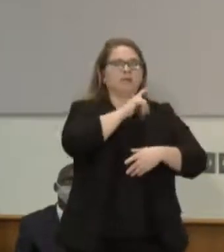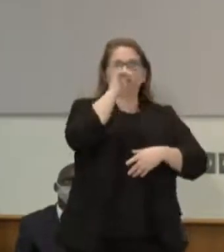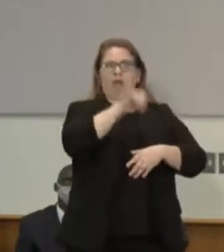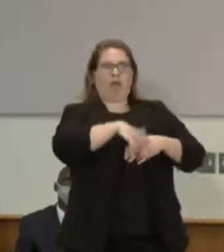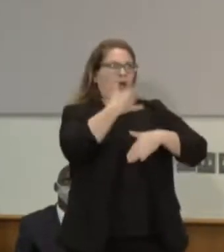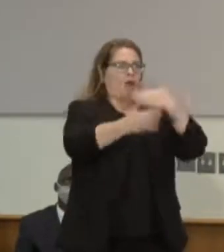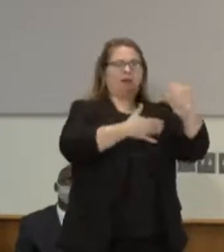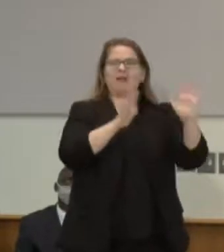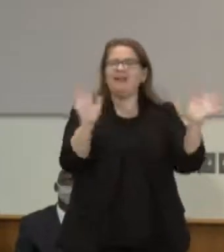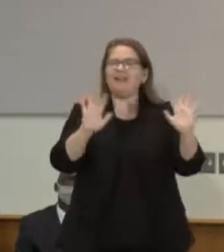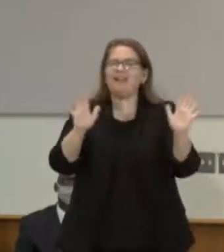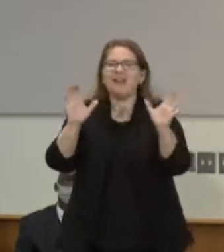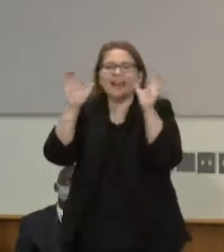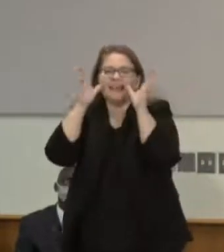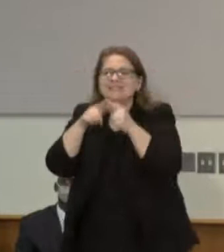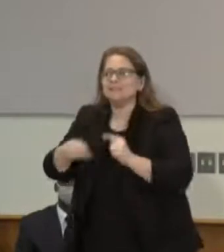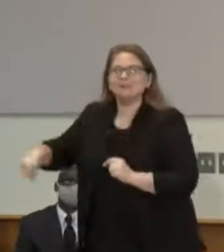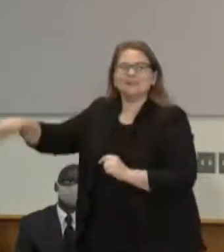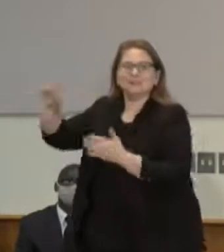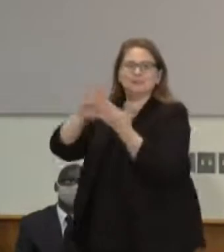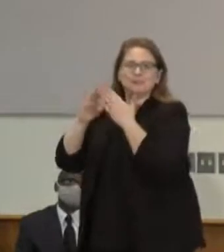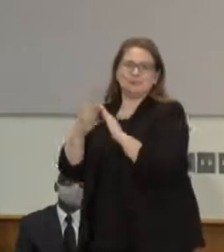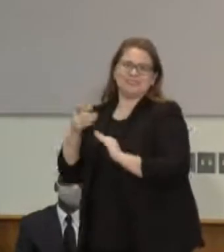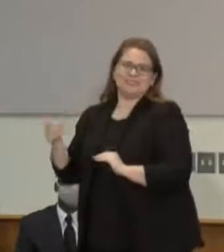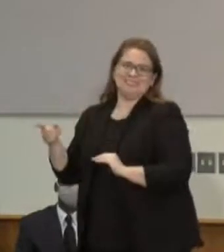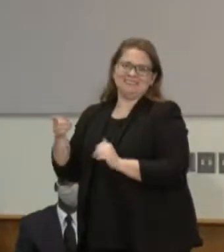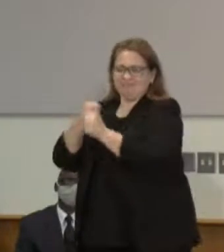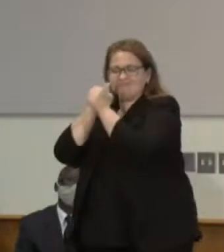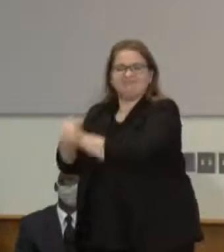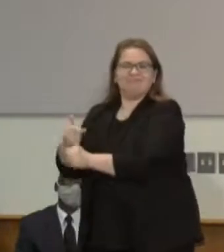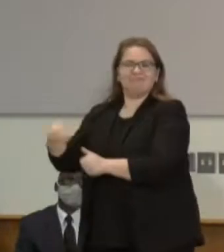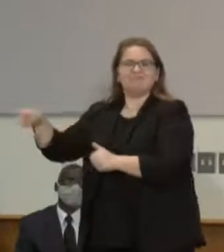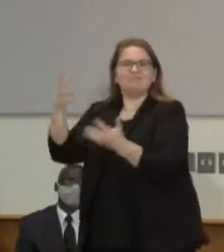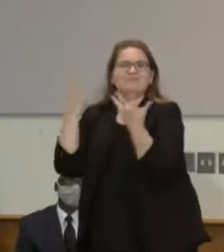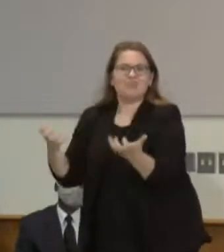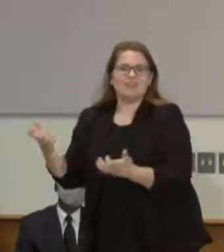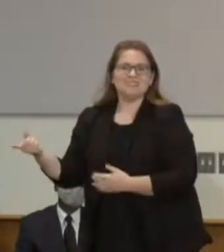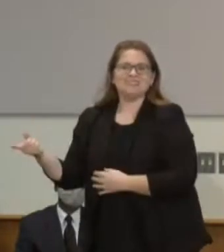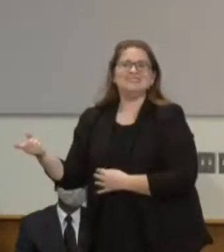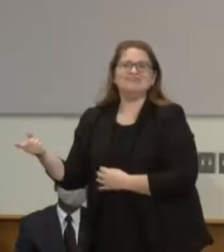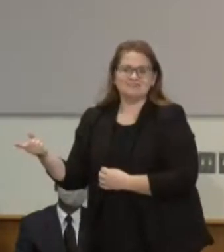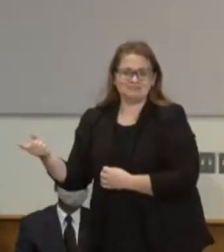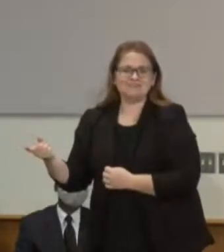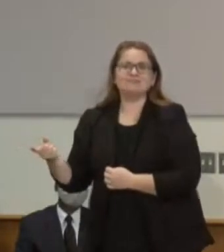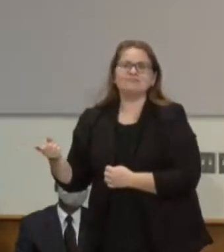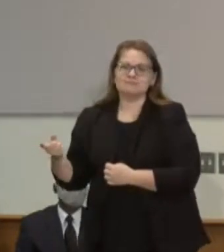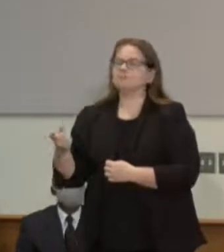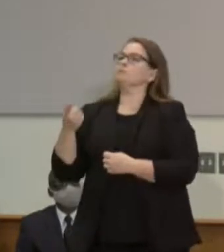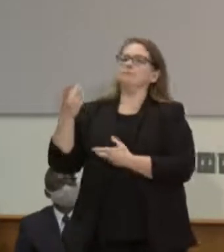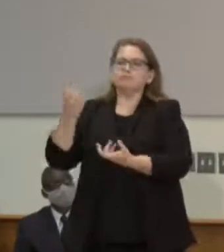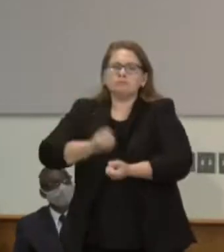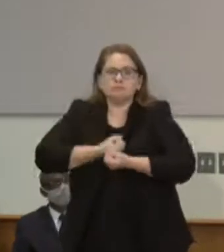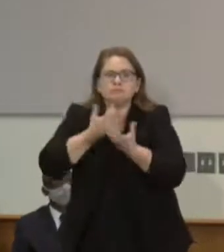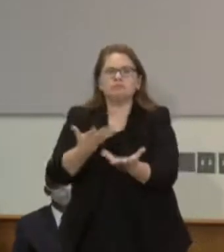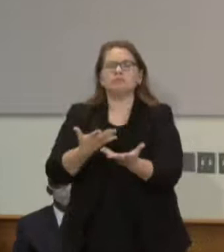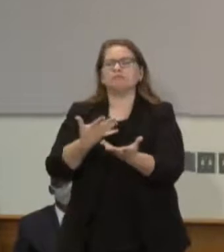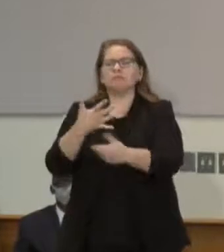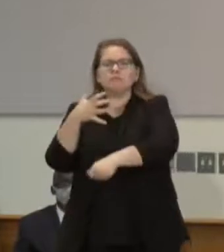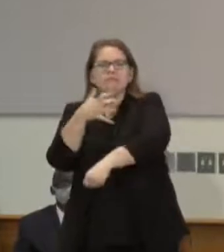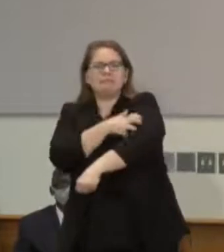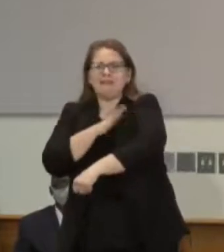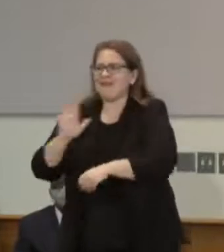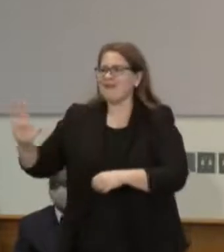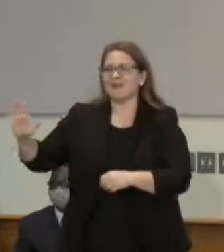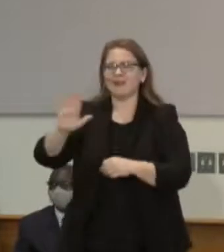people what not to do. It's important, particularly for our public servants, to express powerfully what it is that we